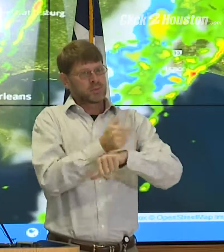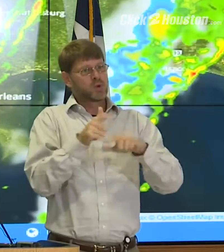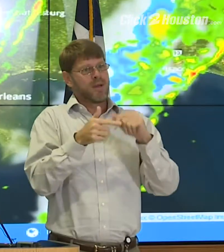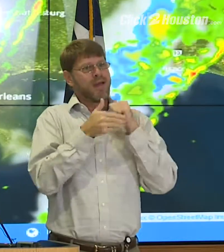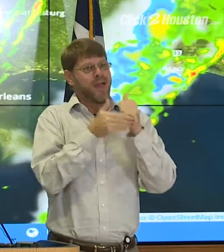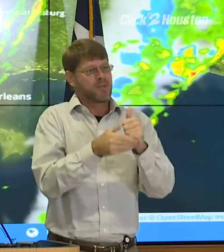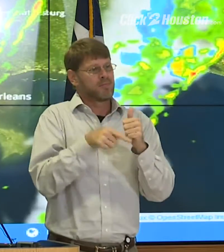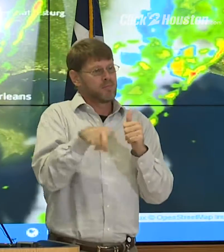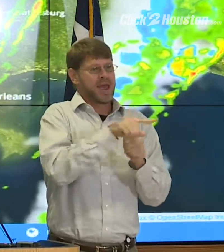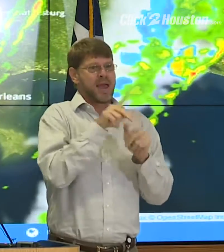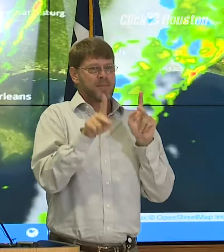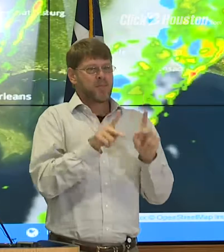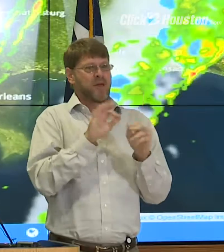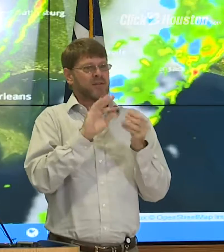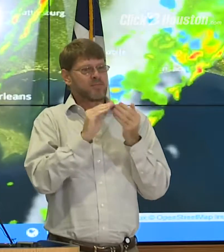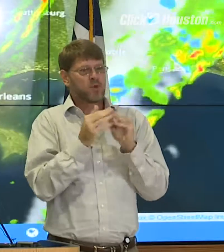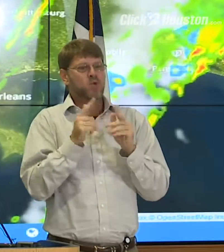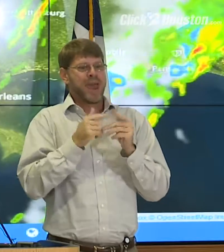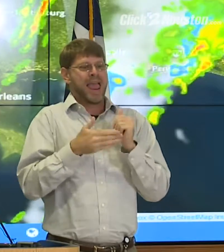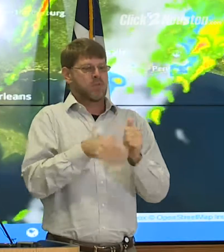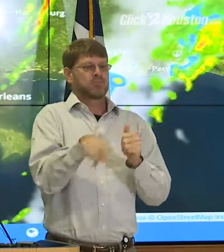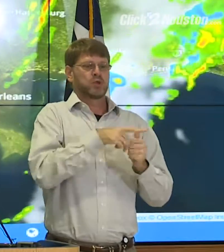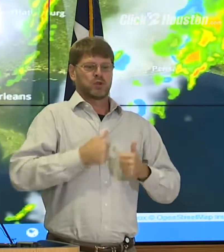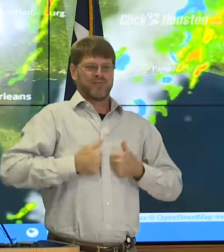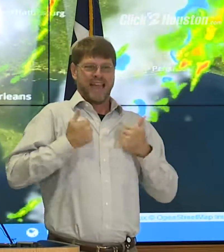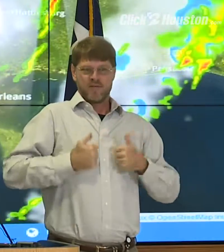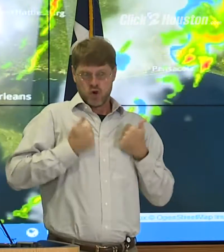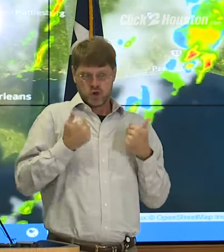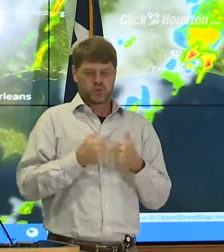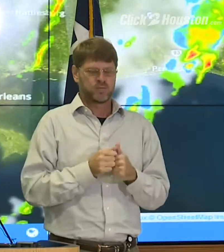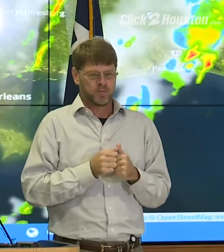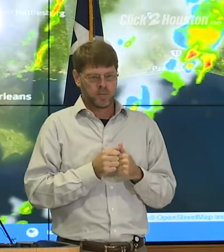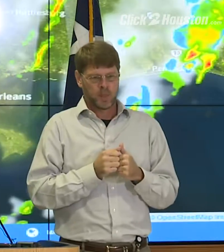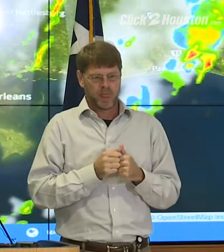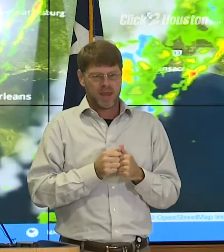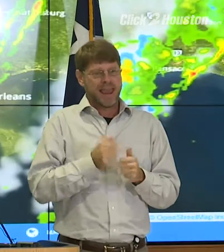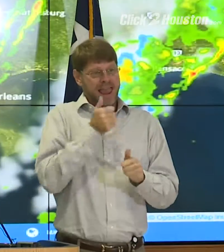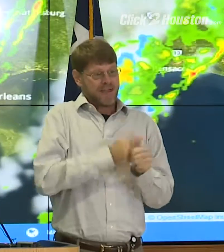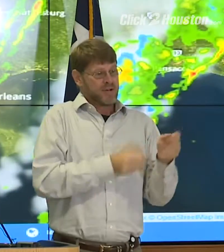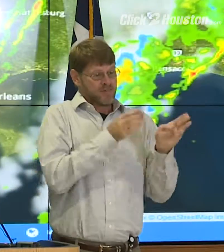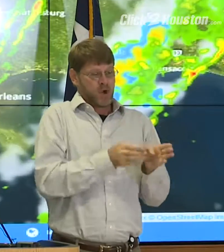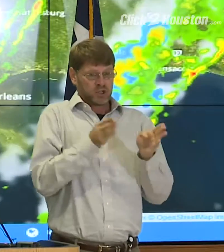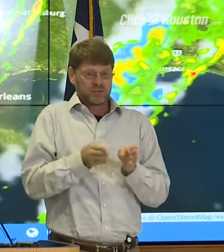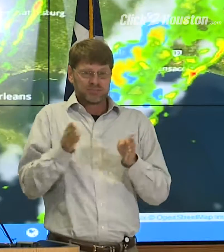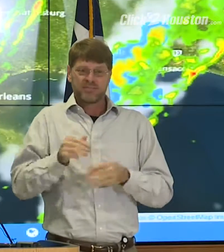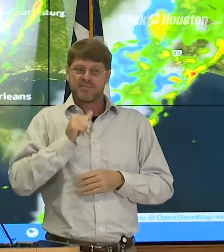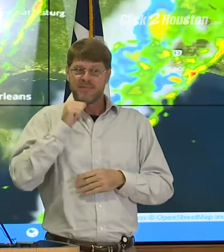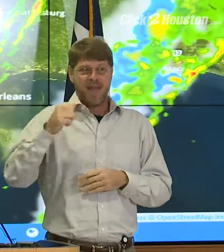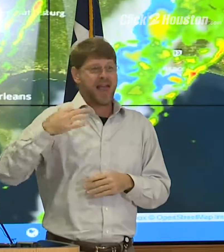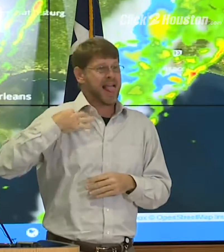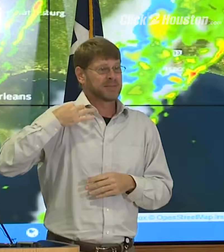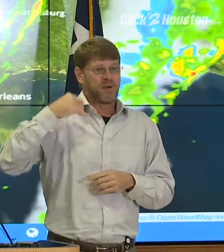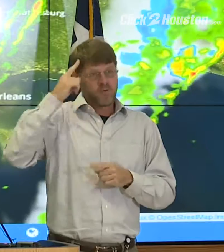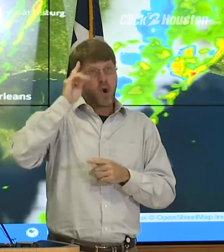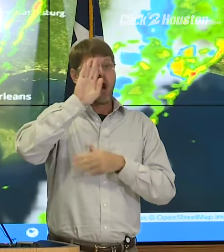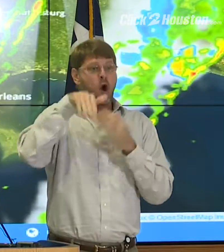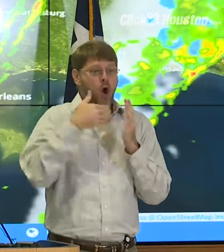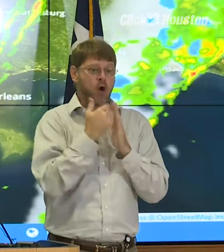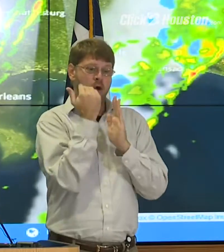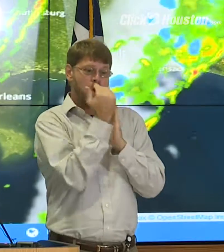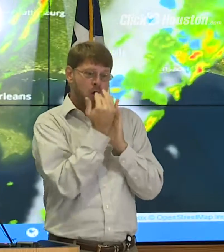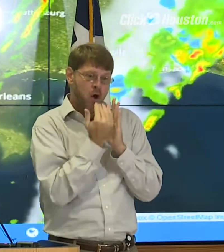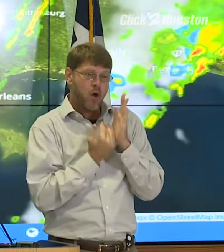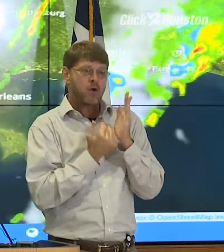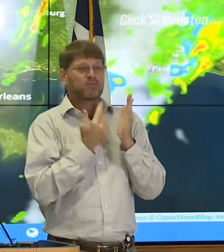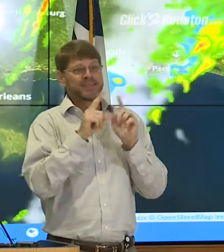help individual members of the to help the survivors directly, and every survivor is not eligible for every part of our grant